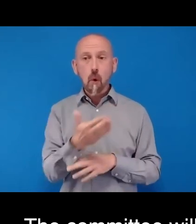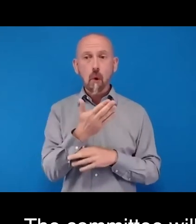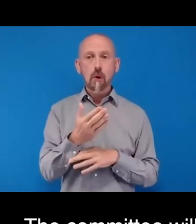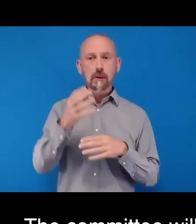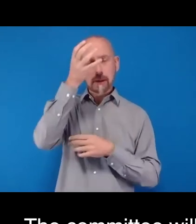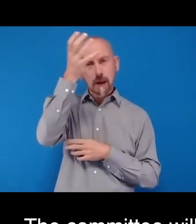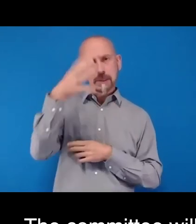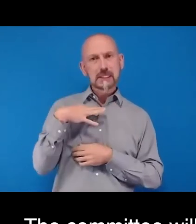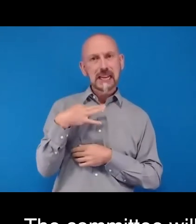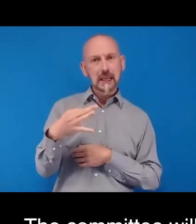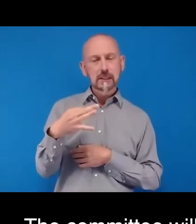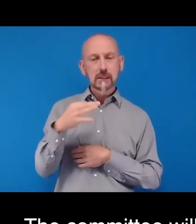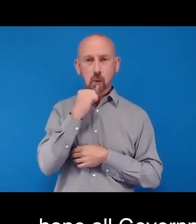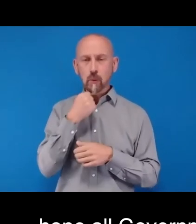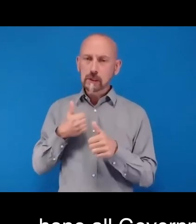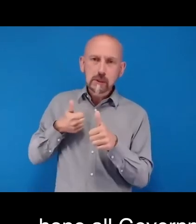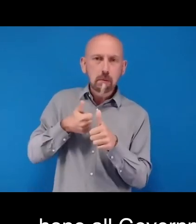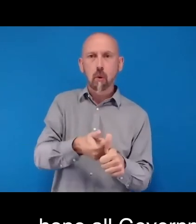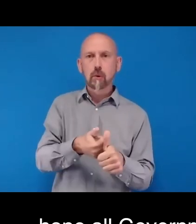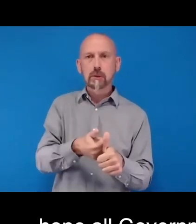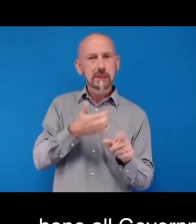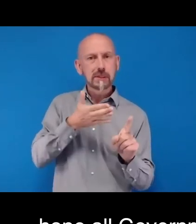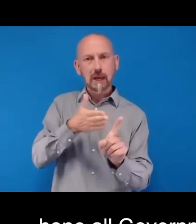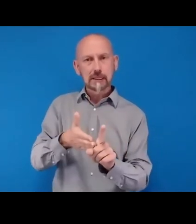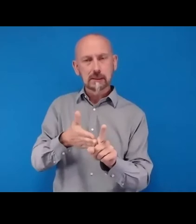put their support behind the targets being adopted.